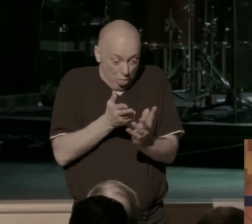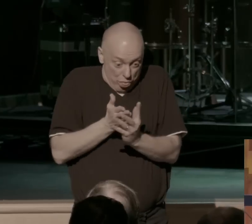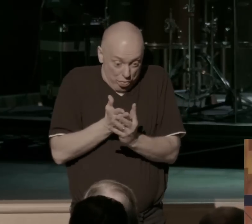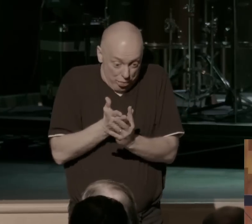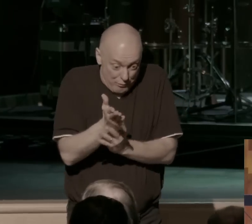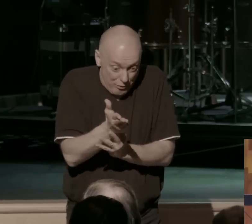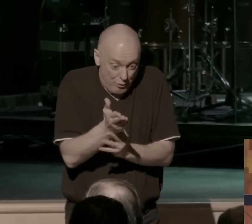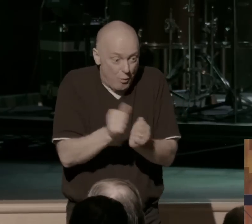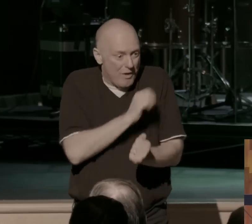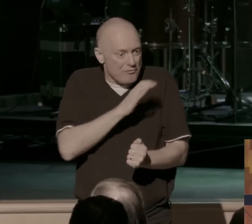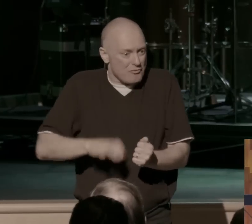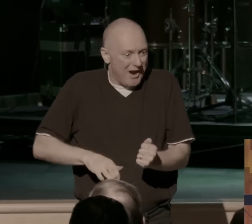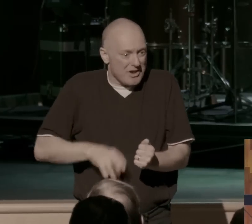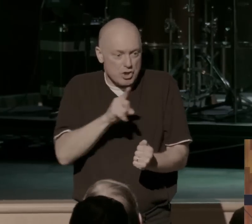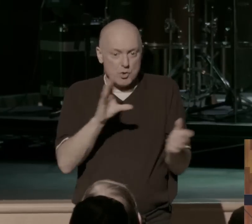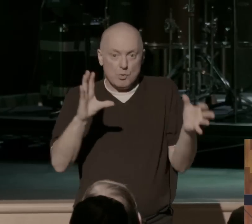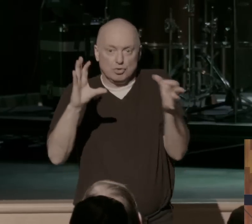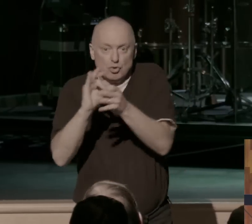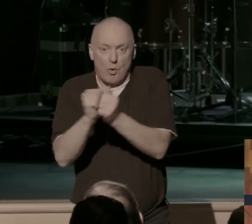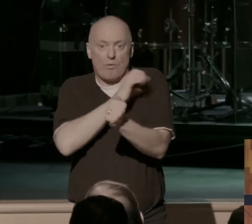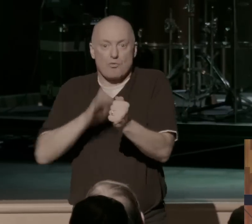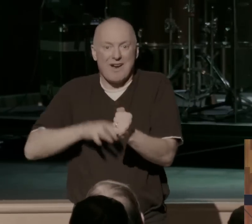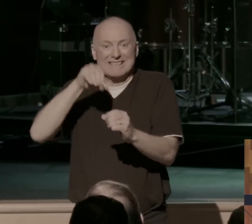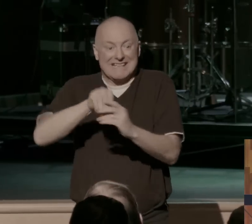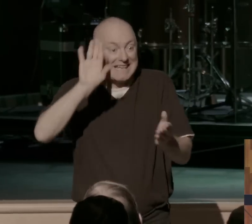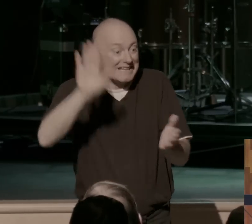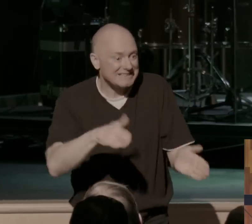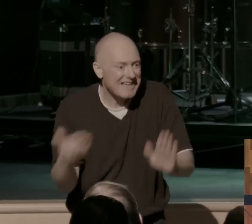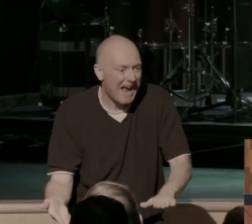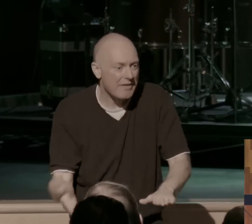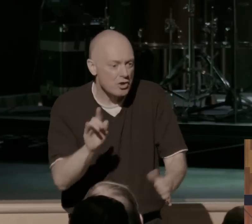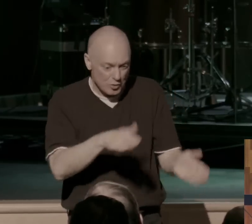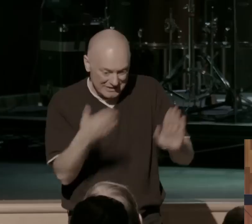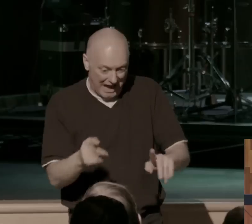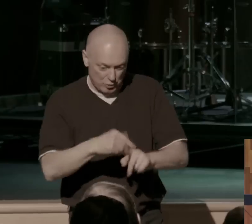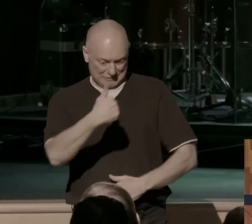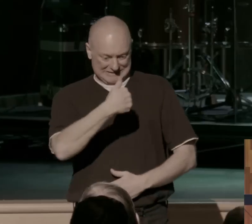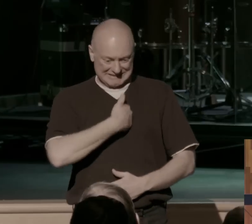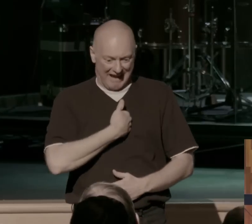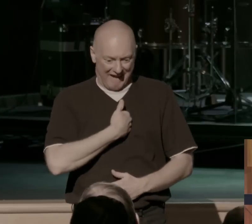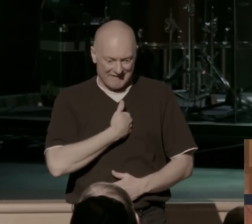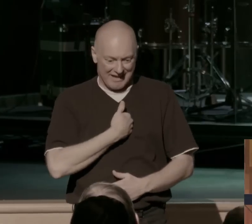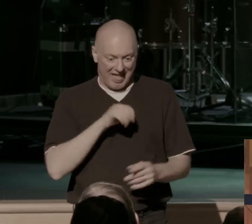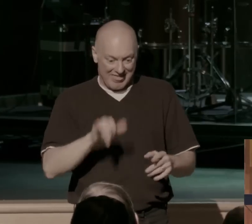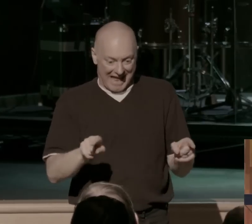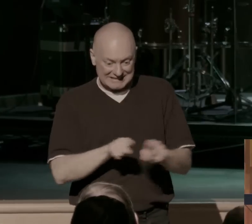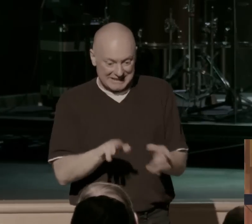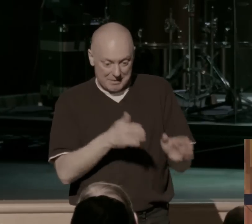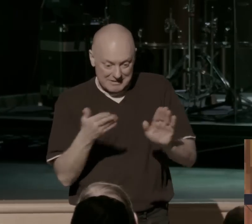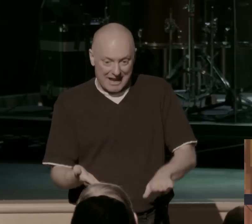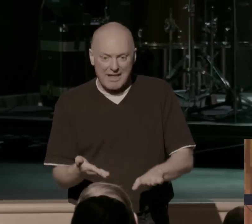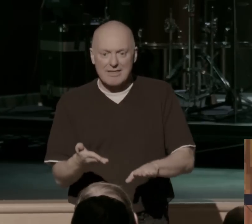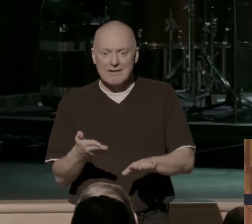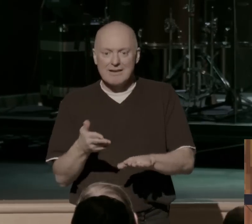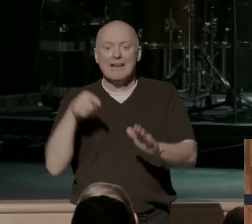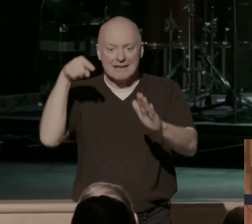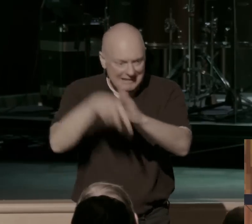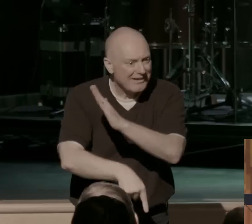that you joined him in death. You died to self. That same death killed, killed your past,